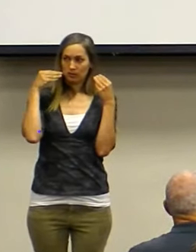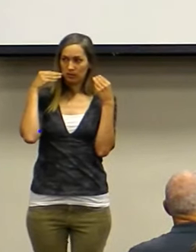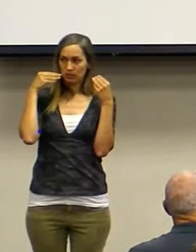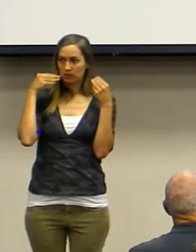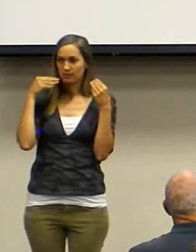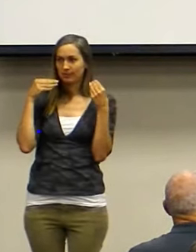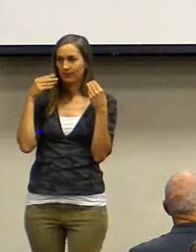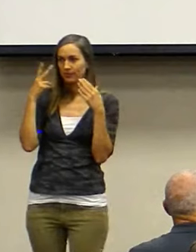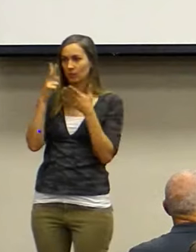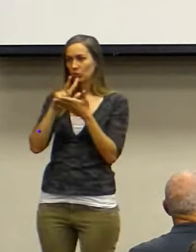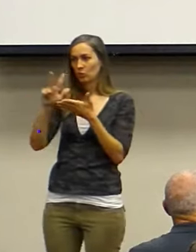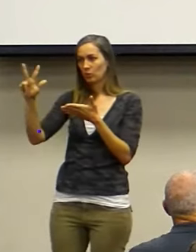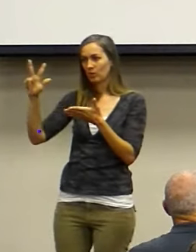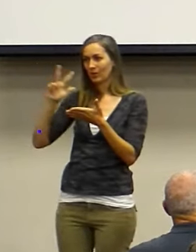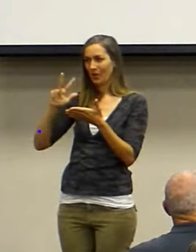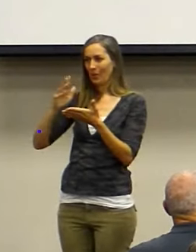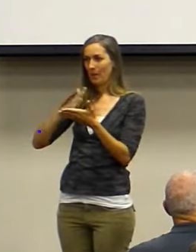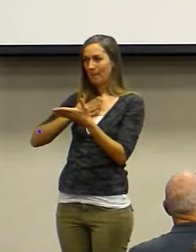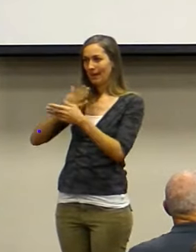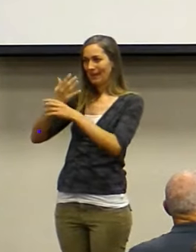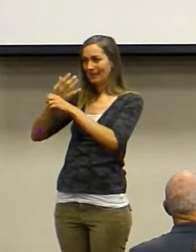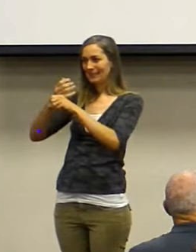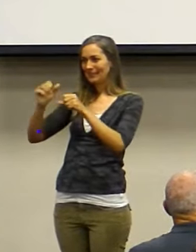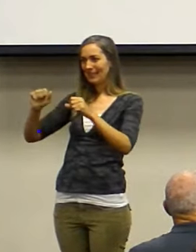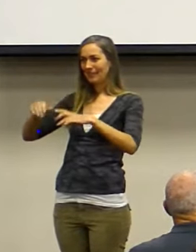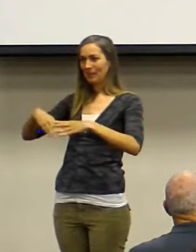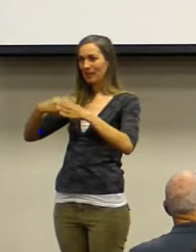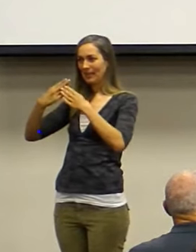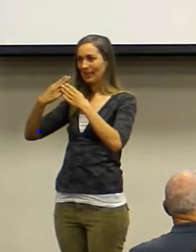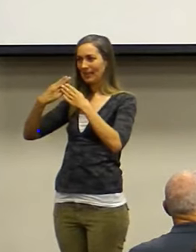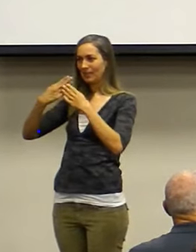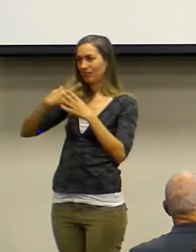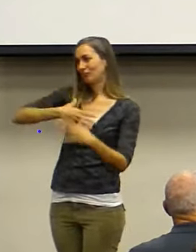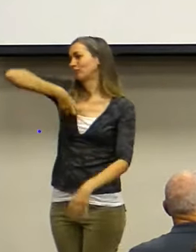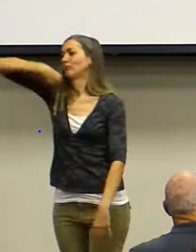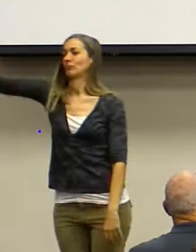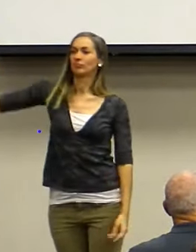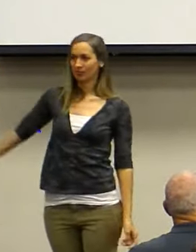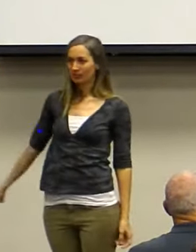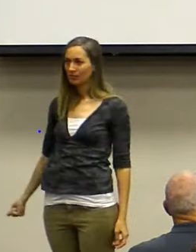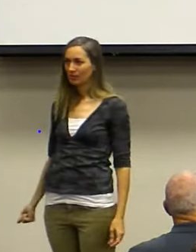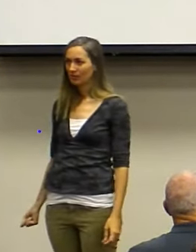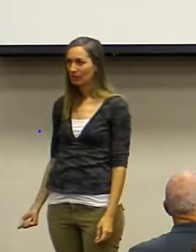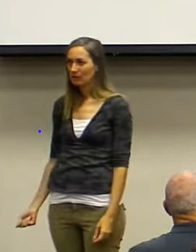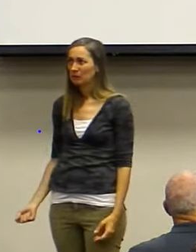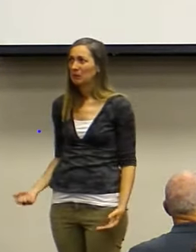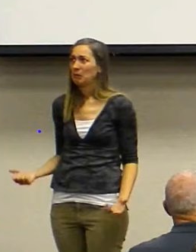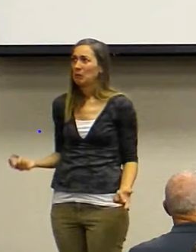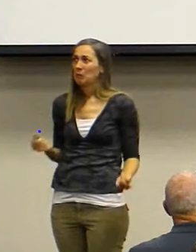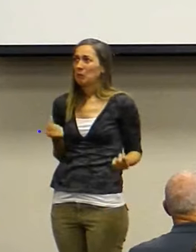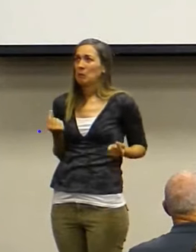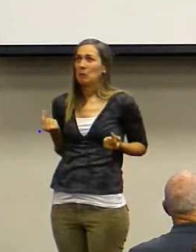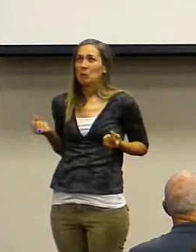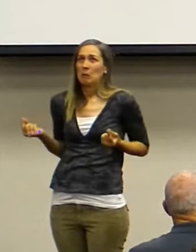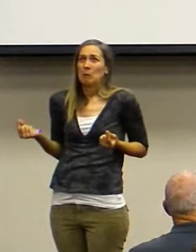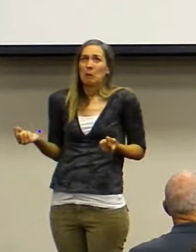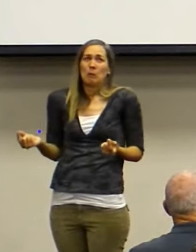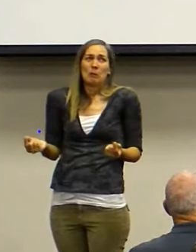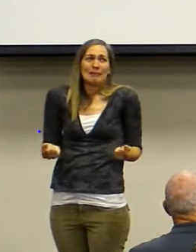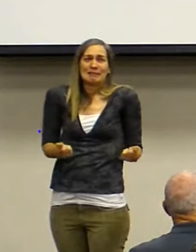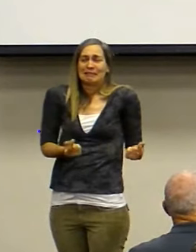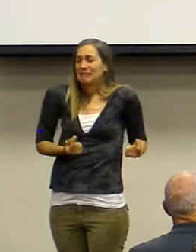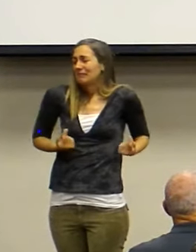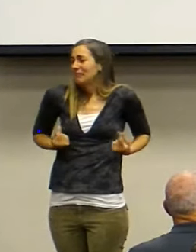So about three weeks ago, my safety blanket was kind of yanked up from underneath me. And I was like, what to do?